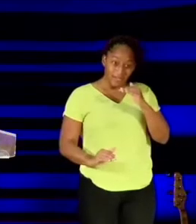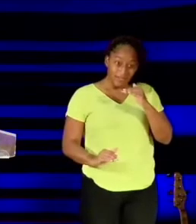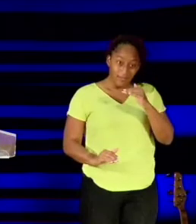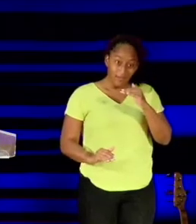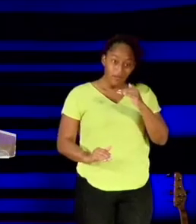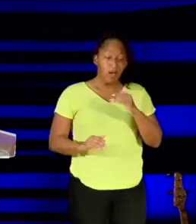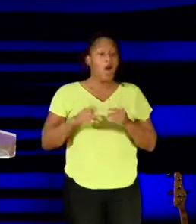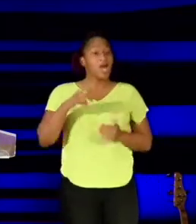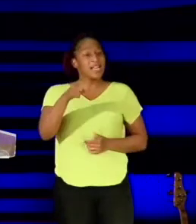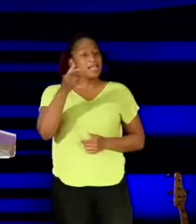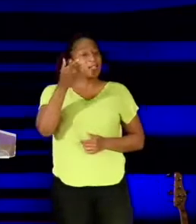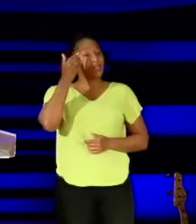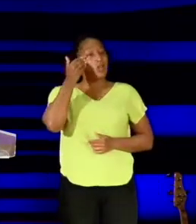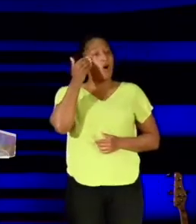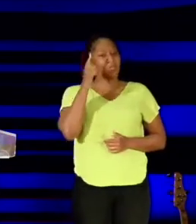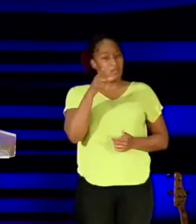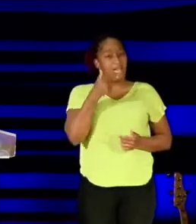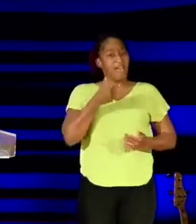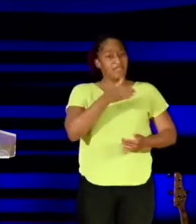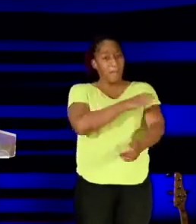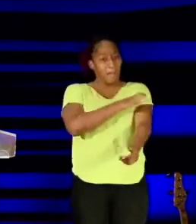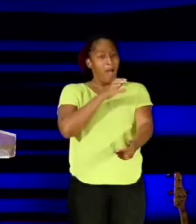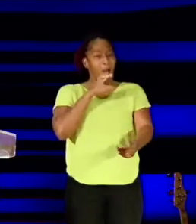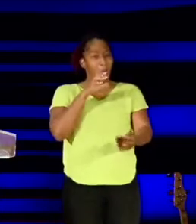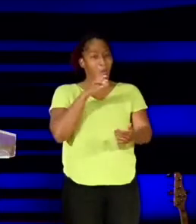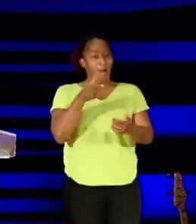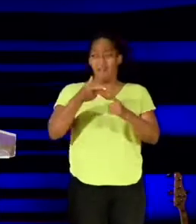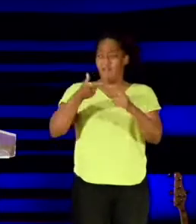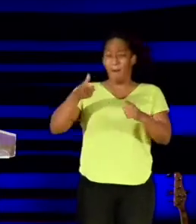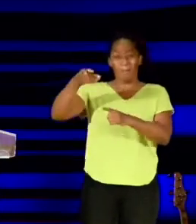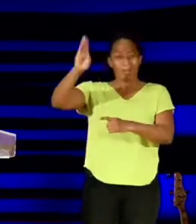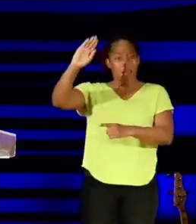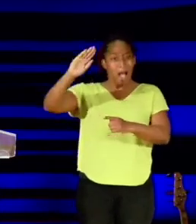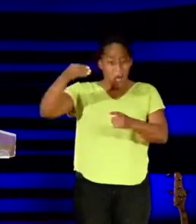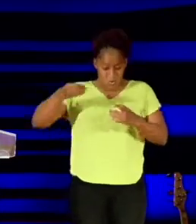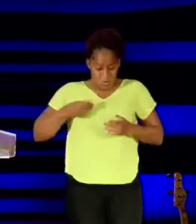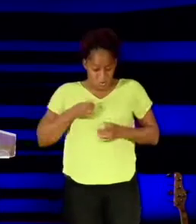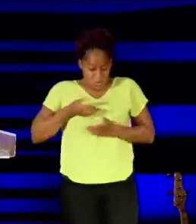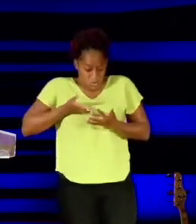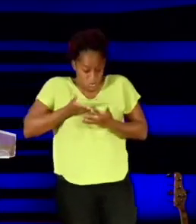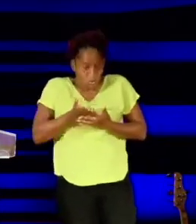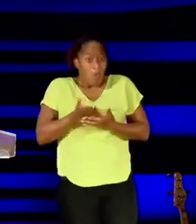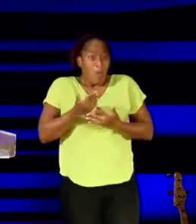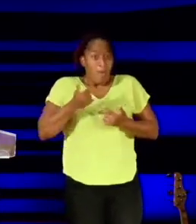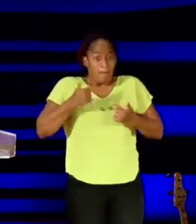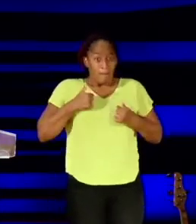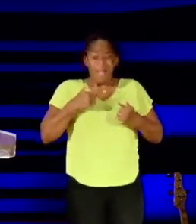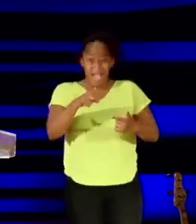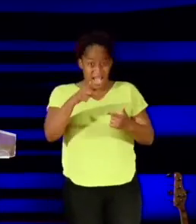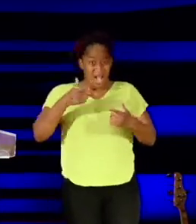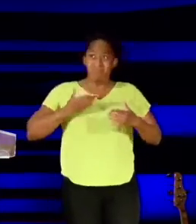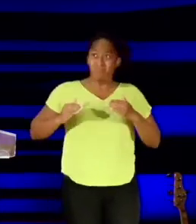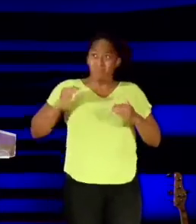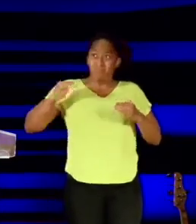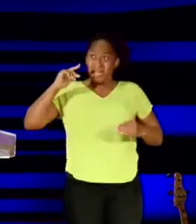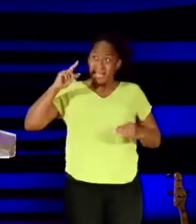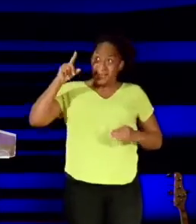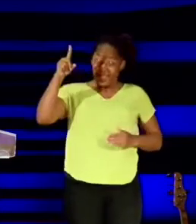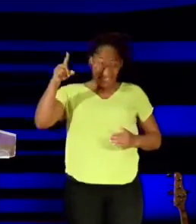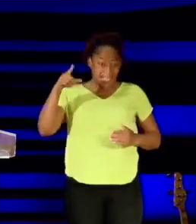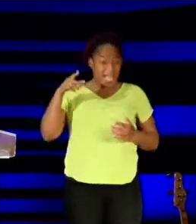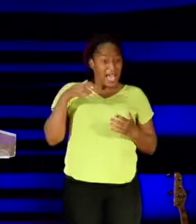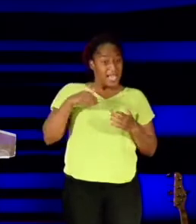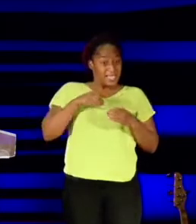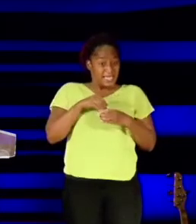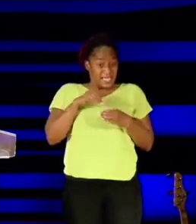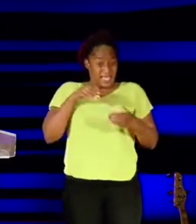Believers, he knows that we have the power of God working in and through us. And that greater is he than anything that he